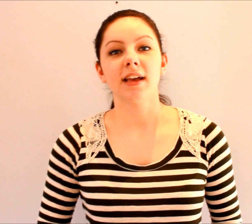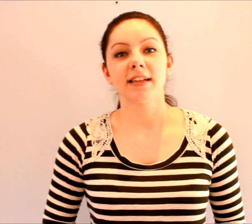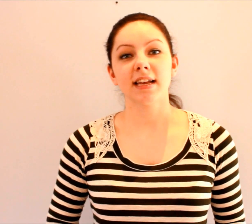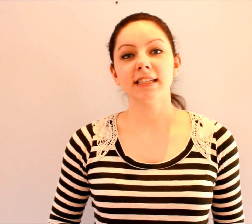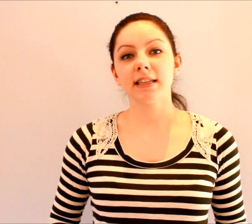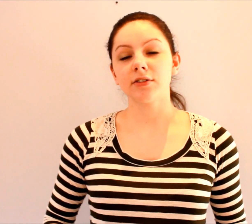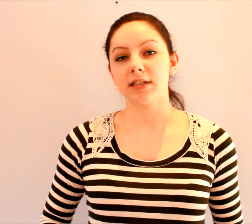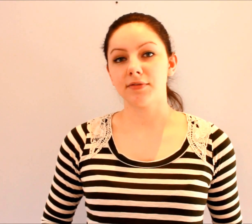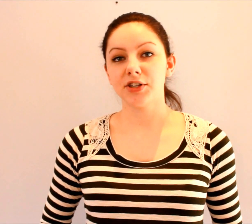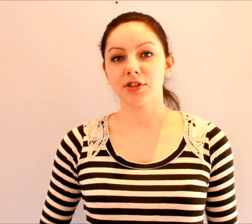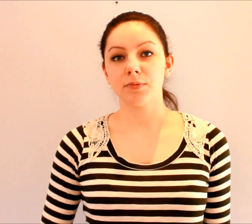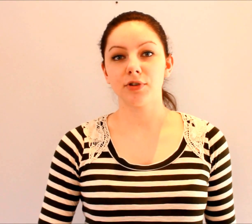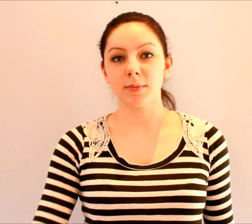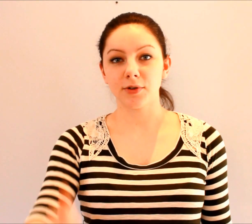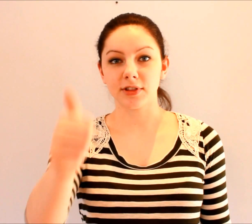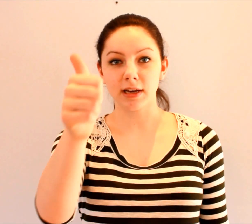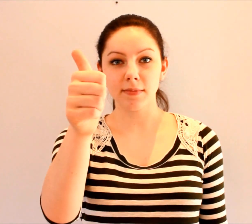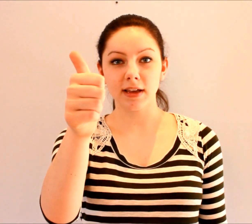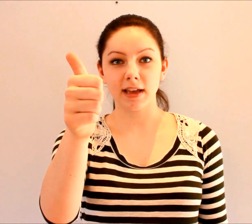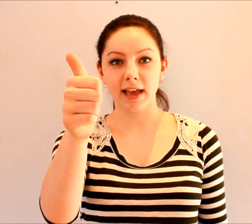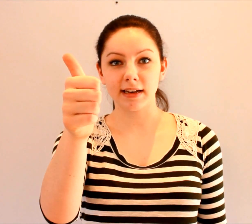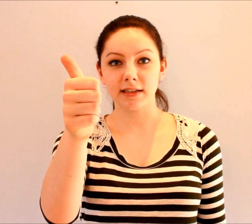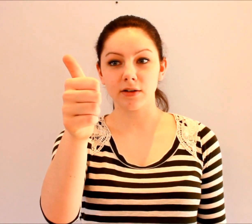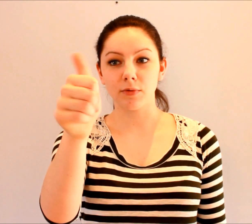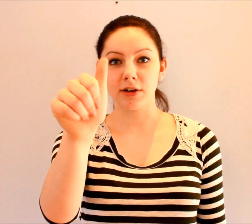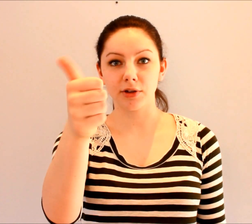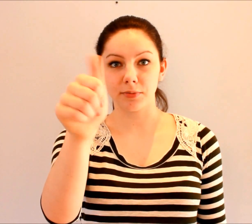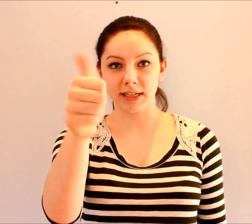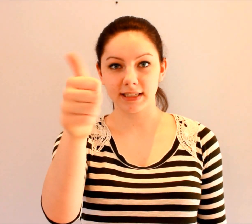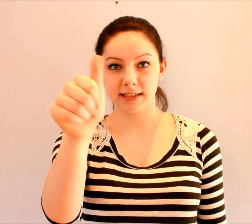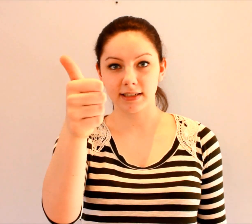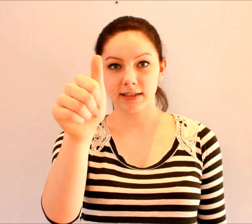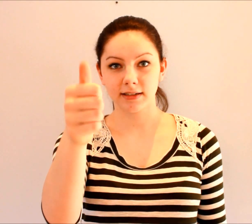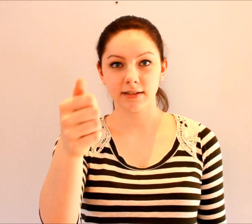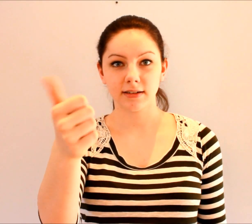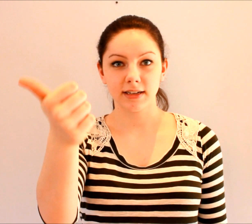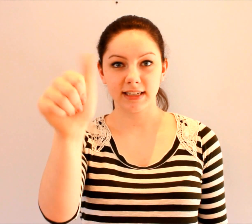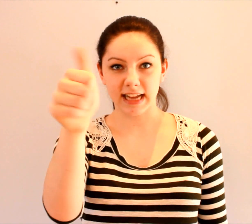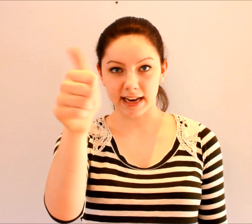Ten is a little different. You're going to put up your thumb and wiggle your wrist. Ten.